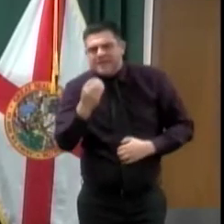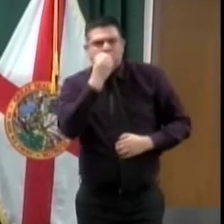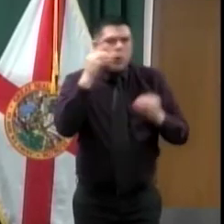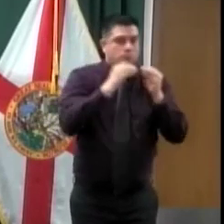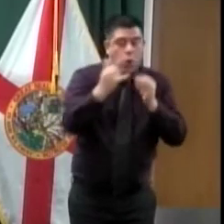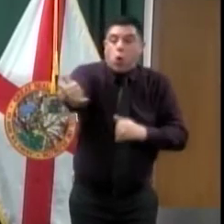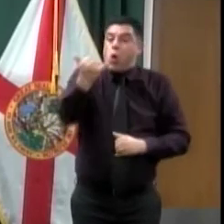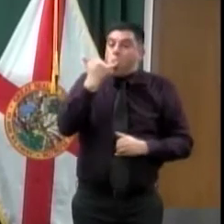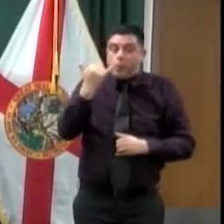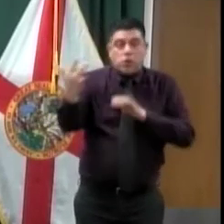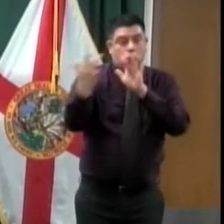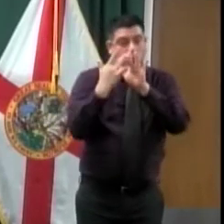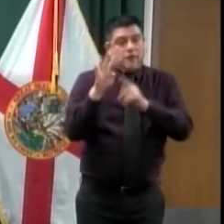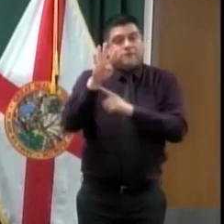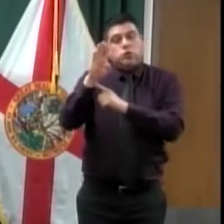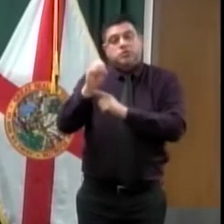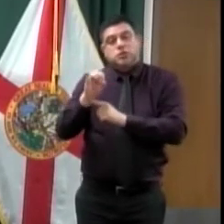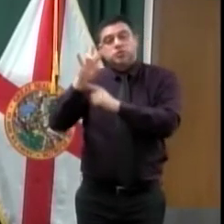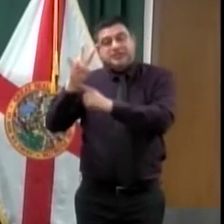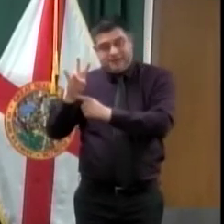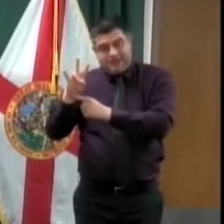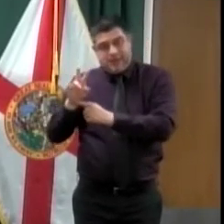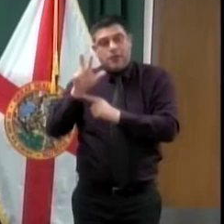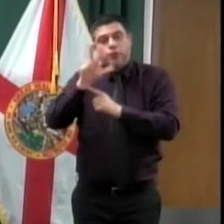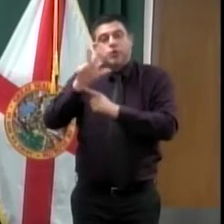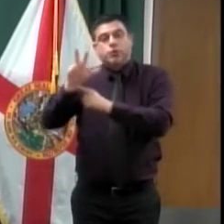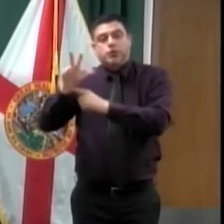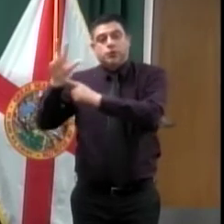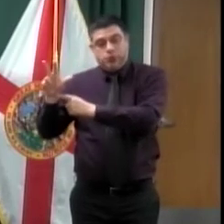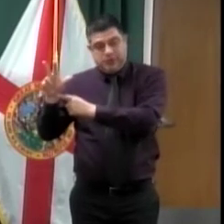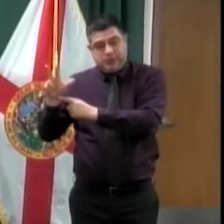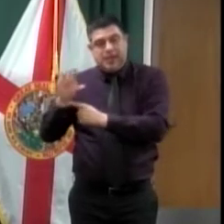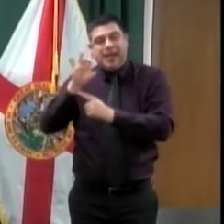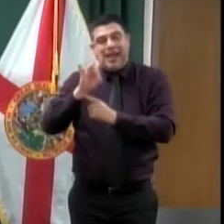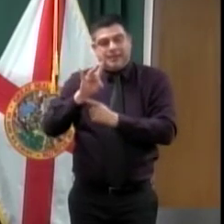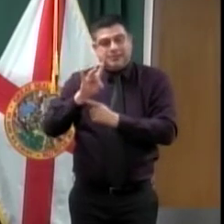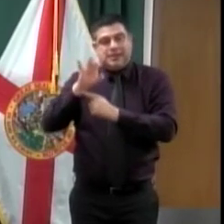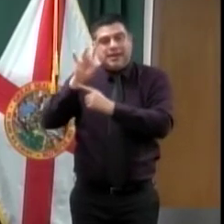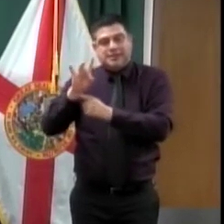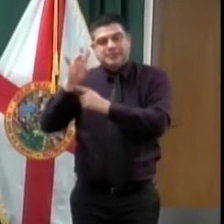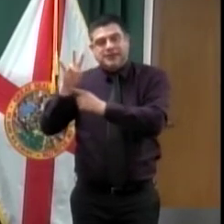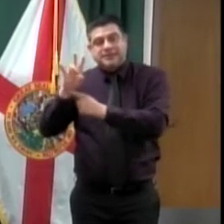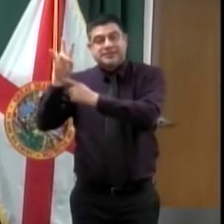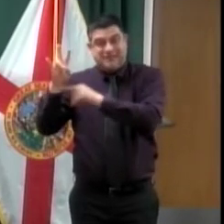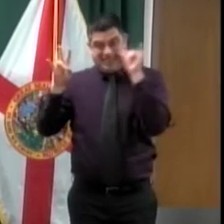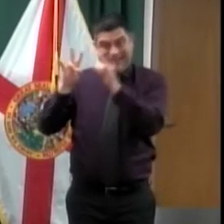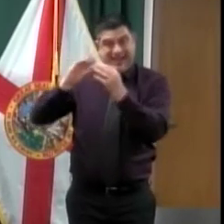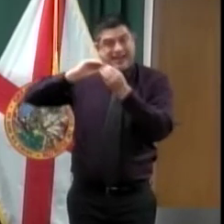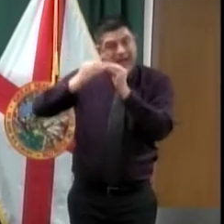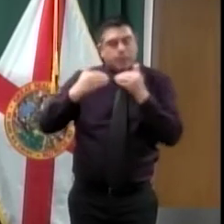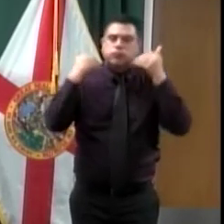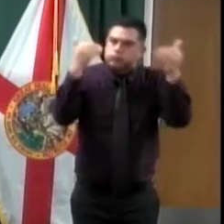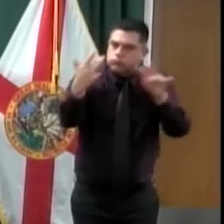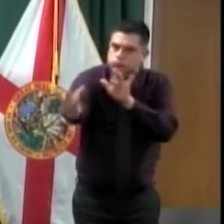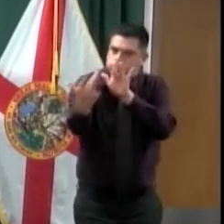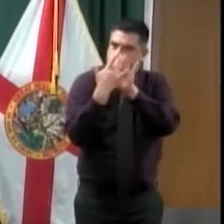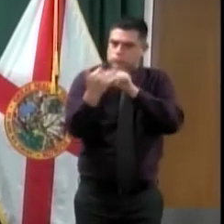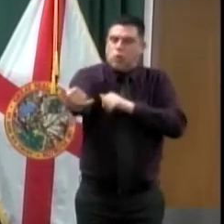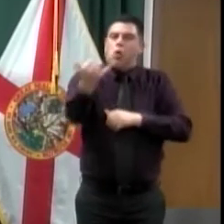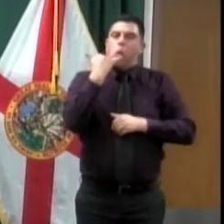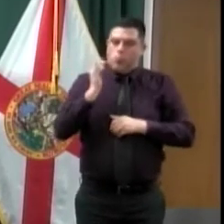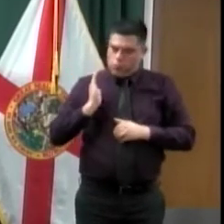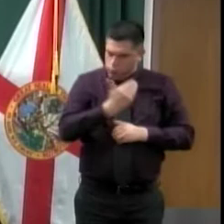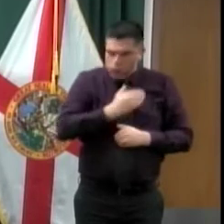-8877. We have a limited ability to deliver the meals to you. We'd like for you to have a